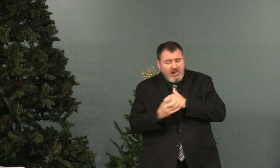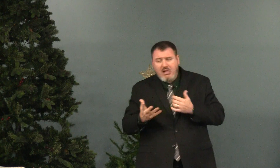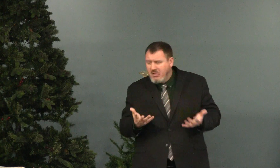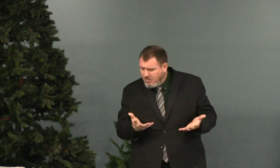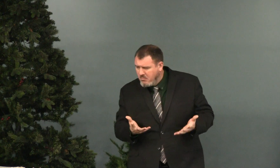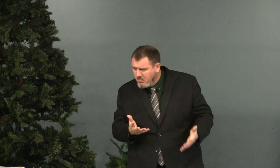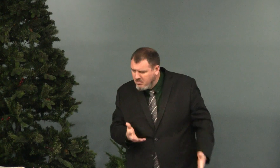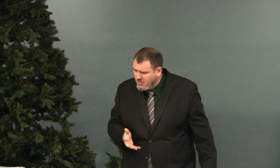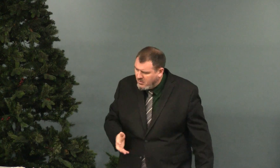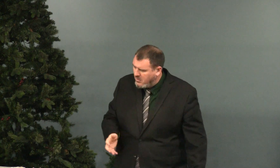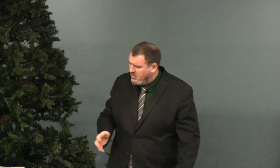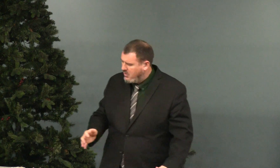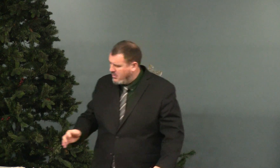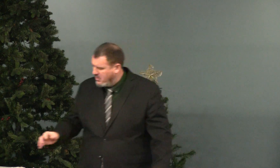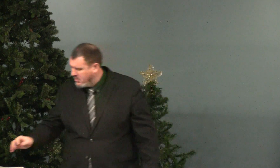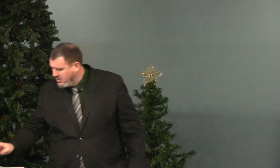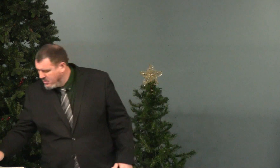So, you steal.